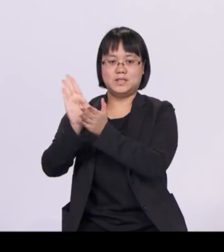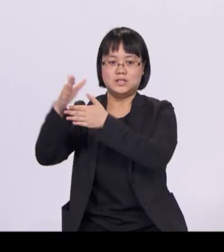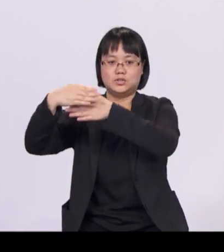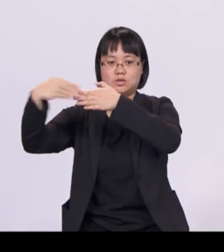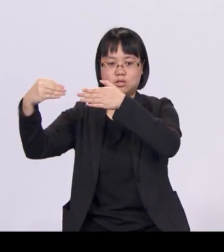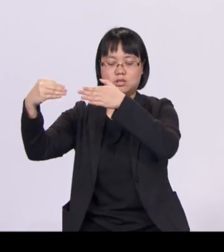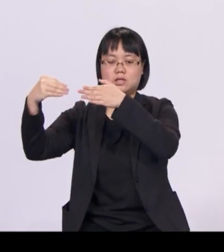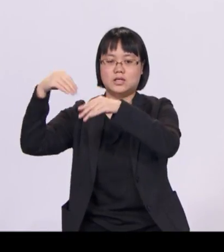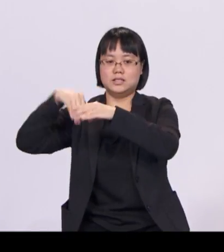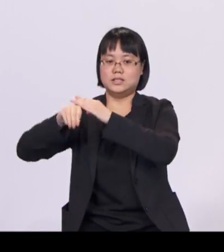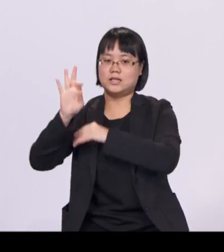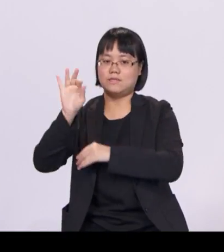2018.